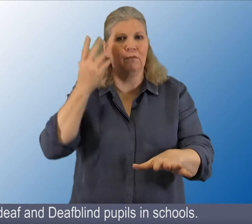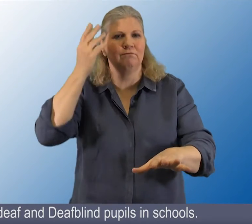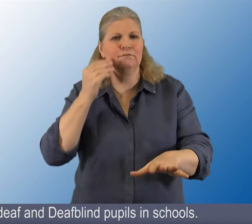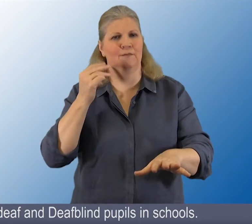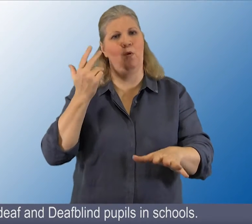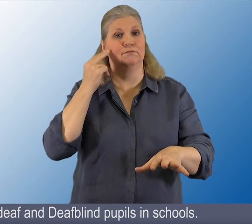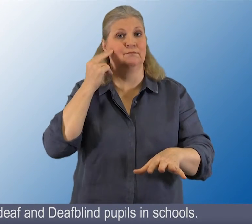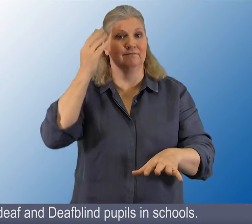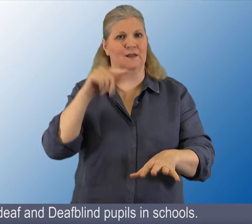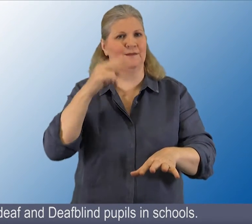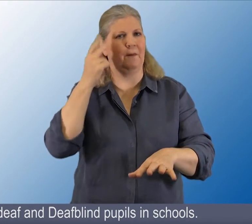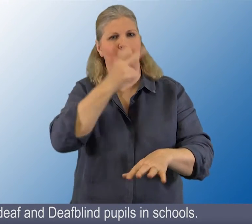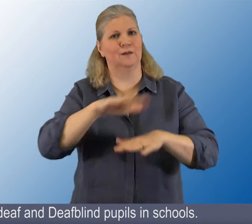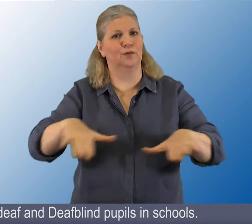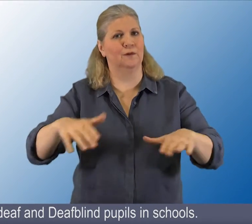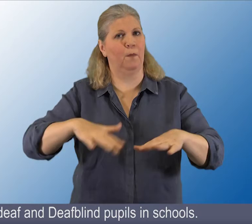with deaf and deaf-blind pupils in schools.